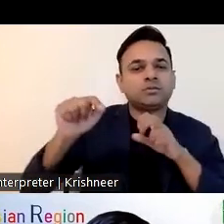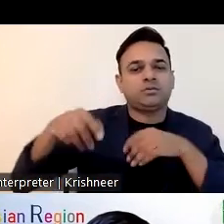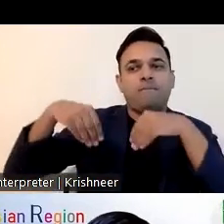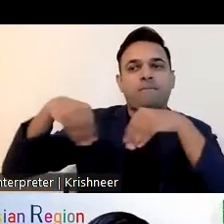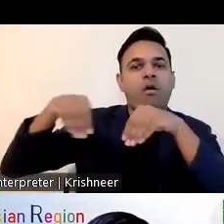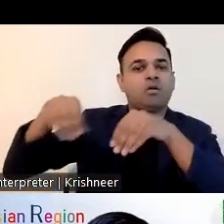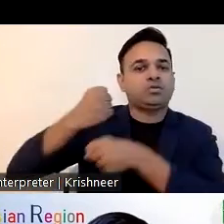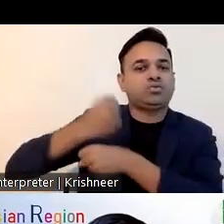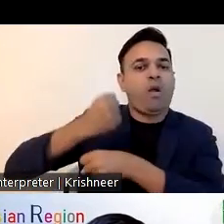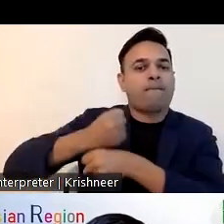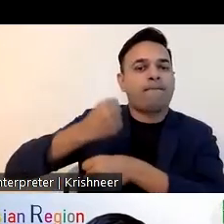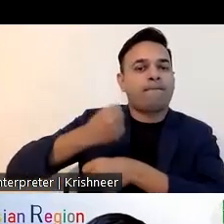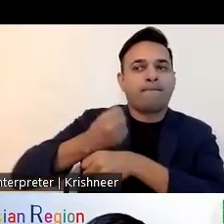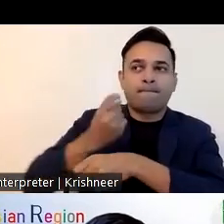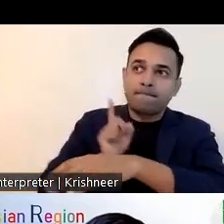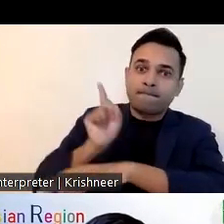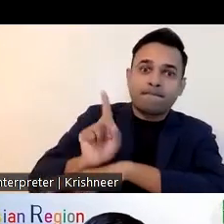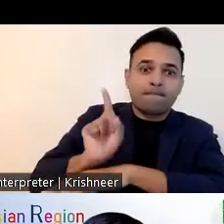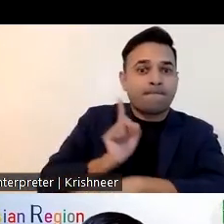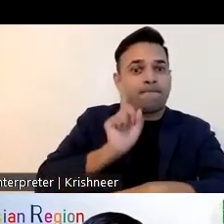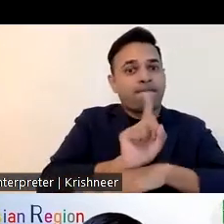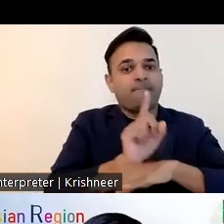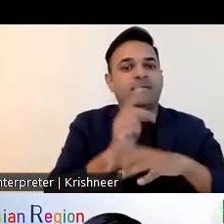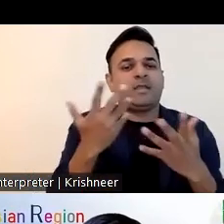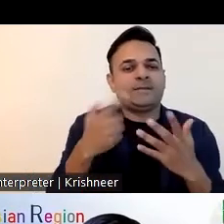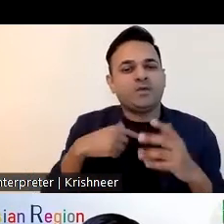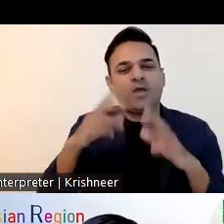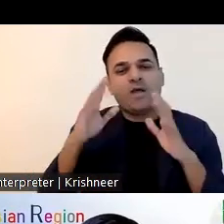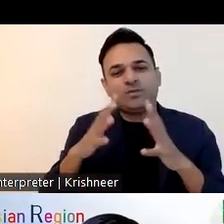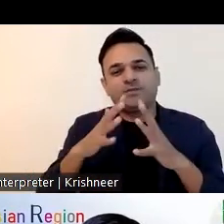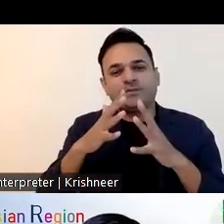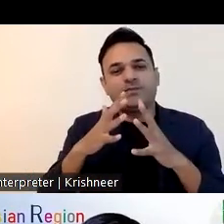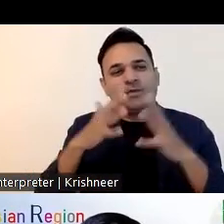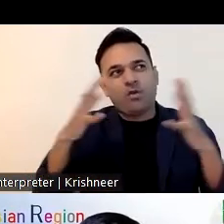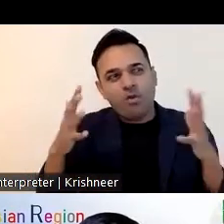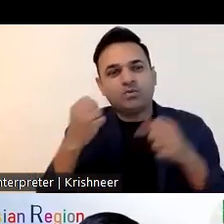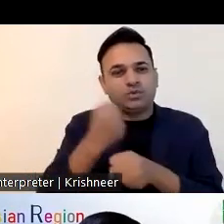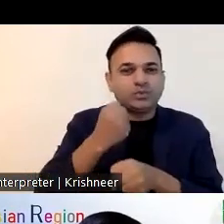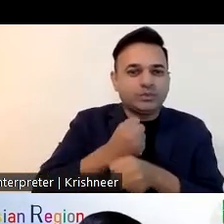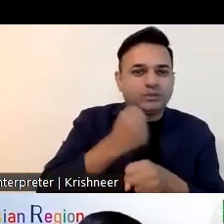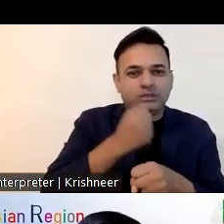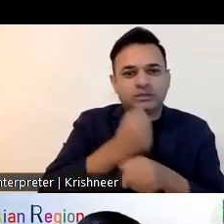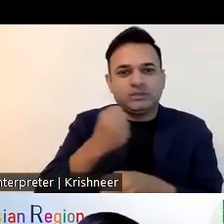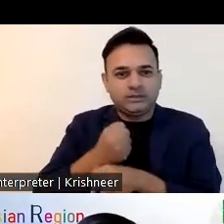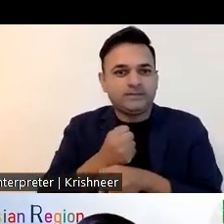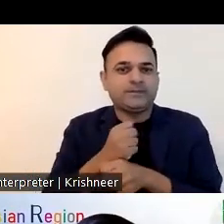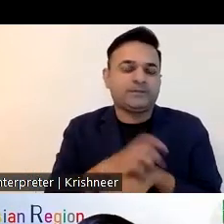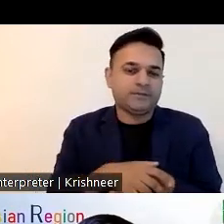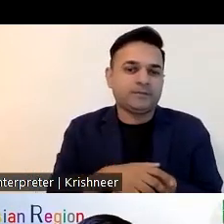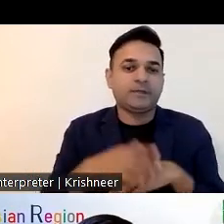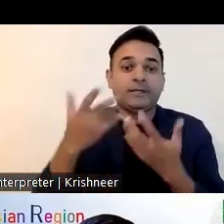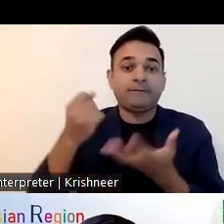of the disability one individual cannot do all the tax that they are fired or they are not hired in those positions